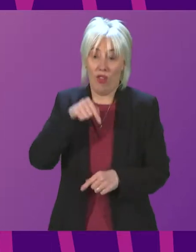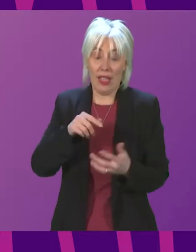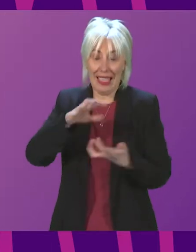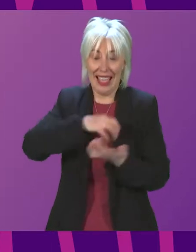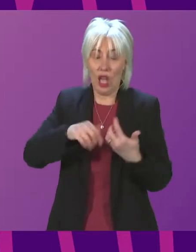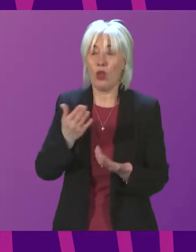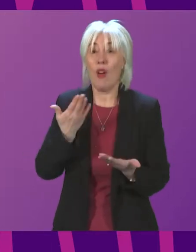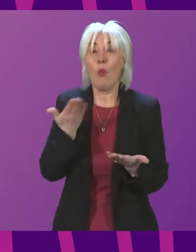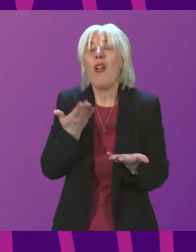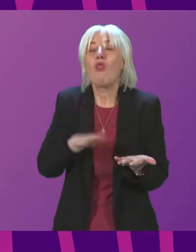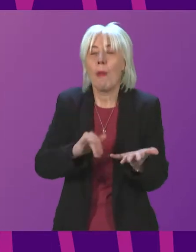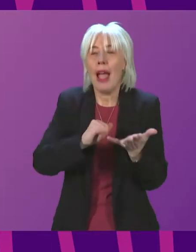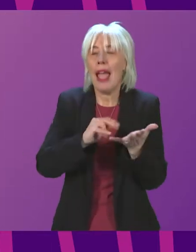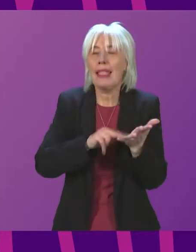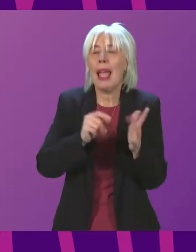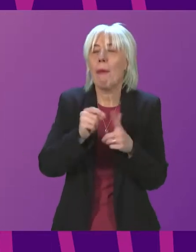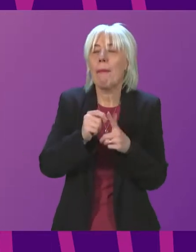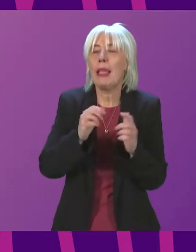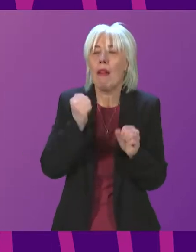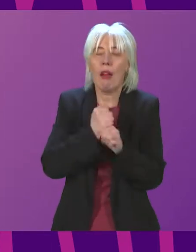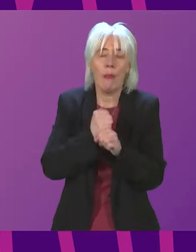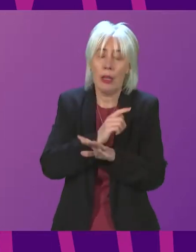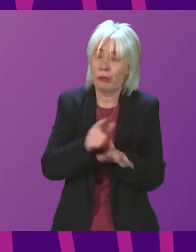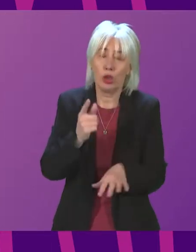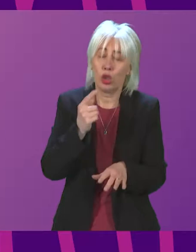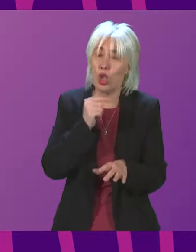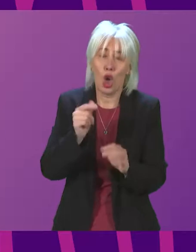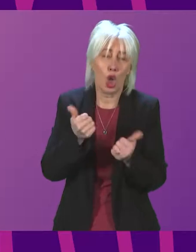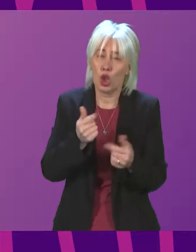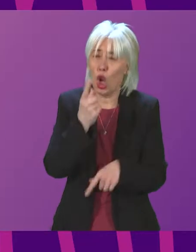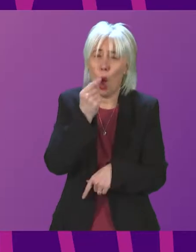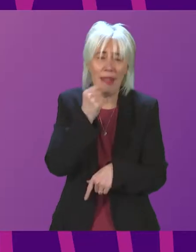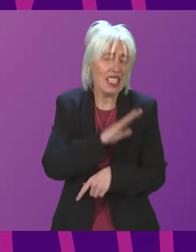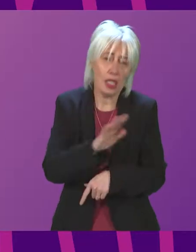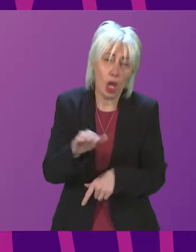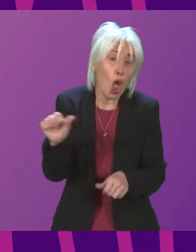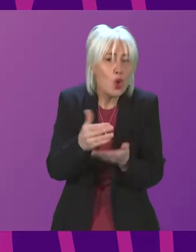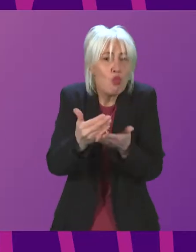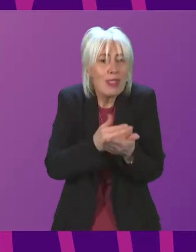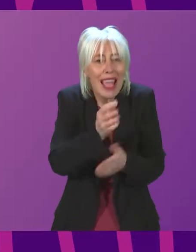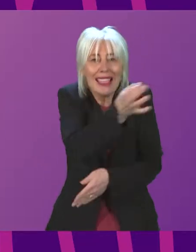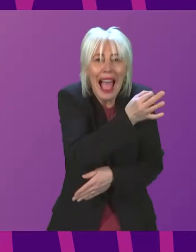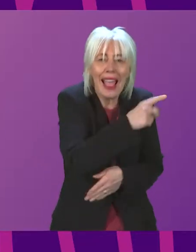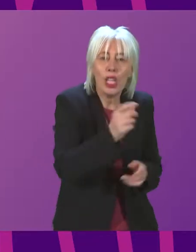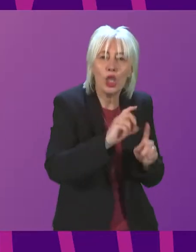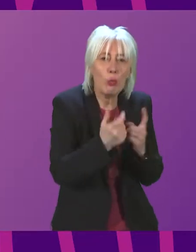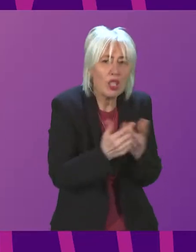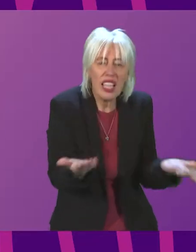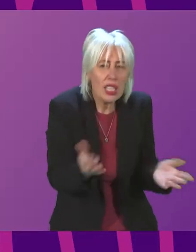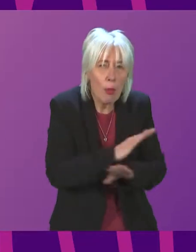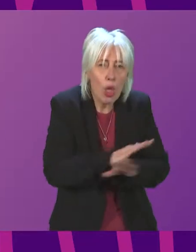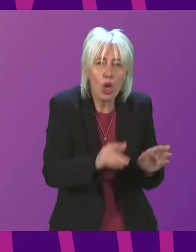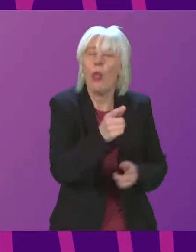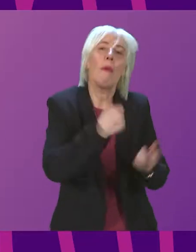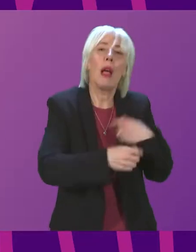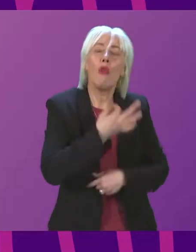SNP government who have shown themselves to be incompetent. They should be protecting our island communities. Instead, they are putting them at